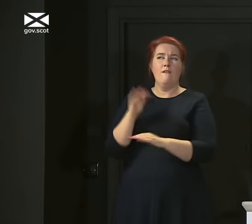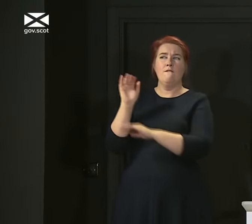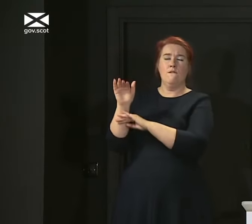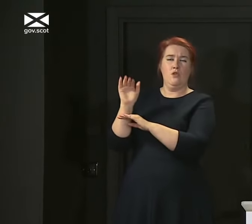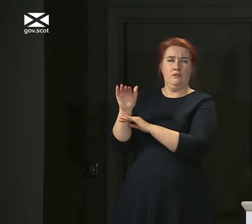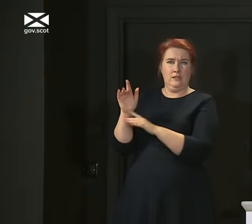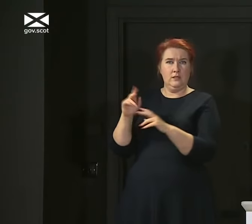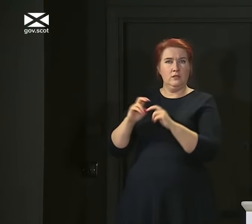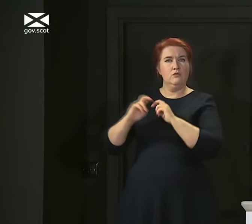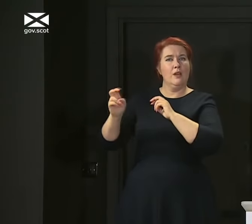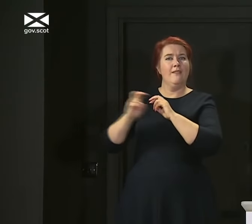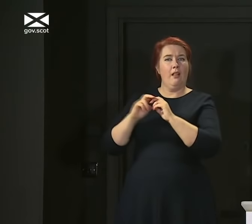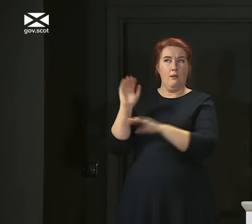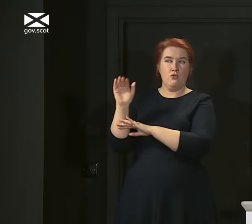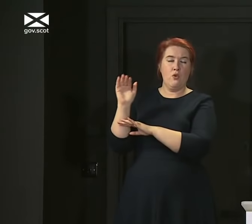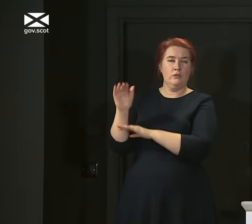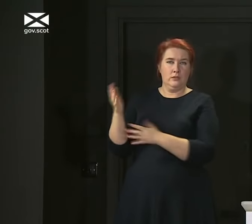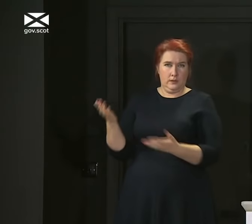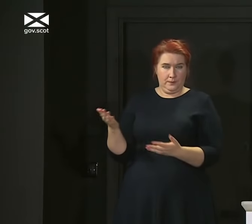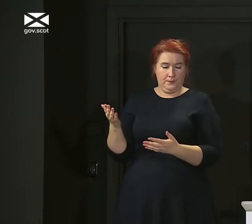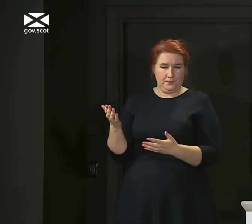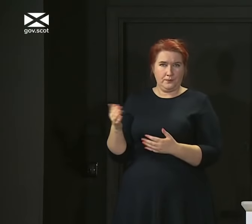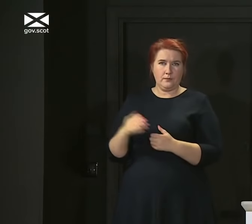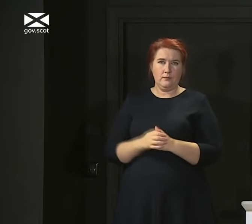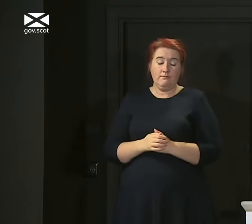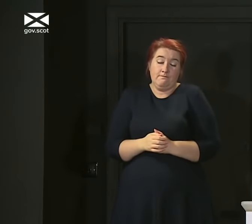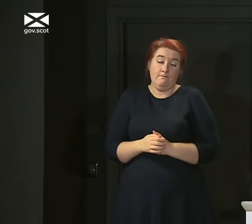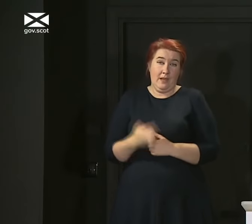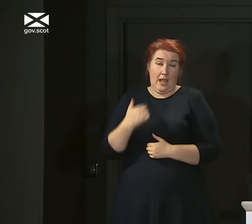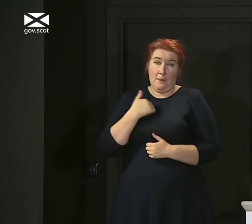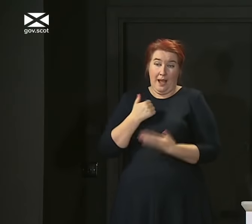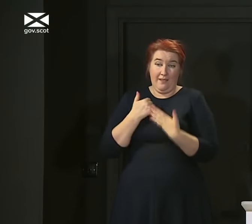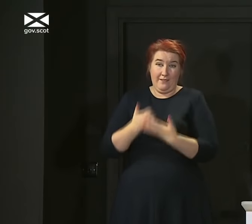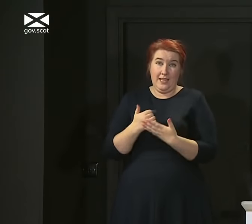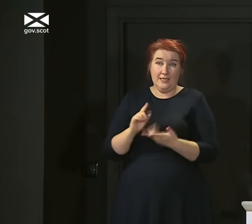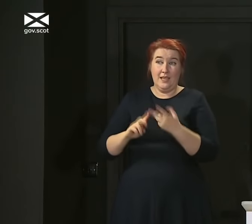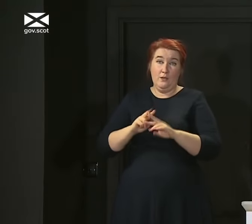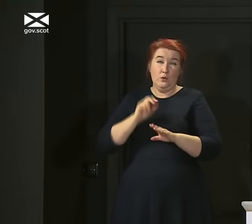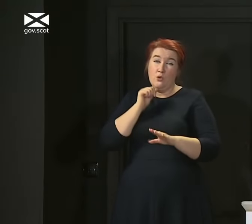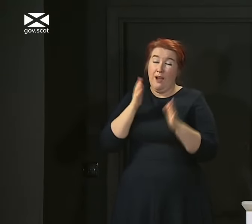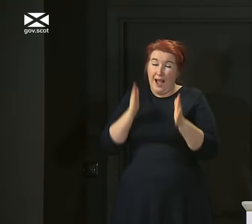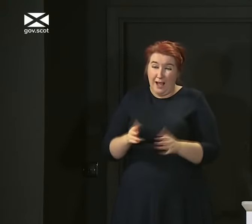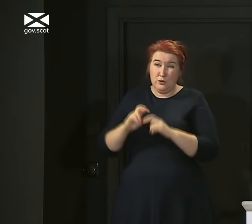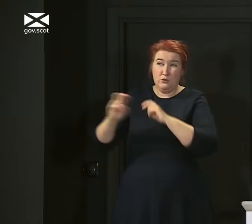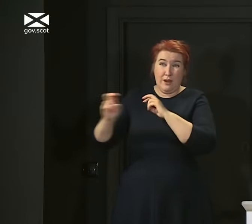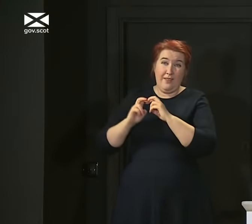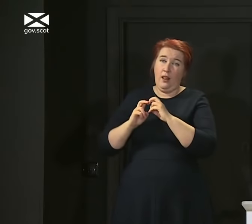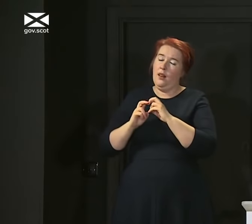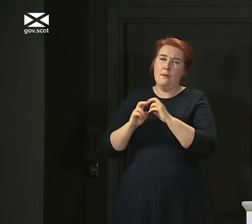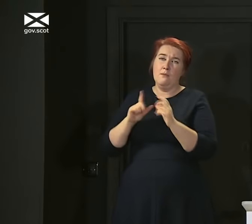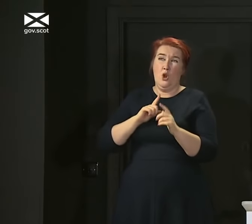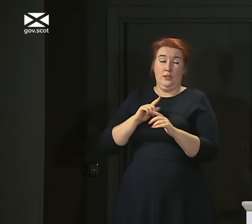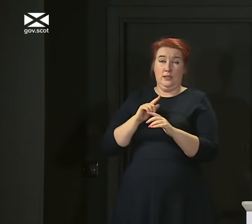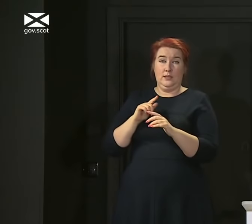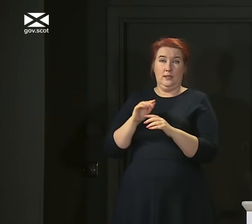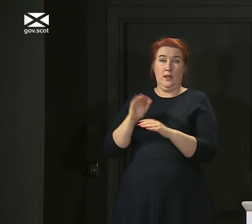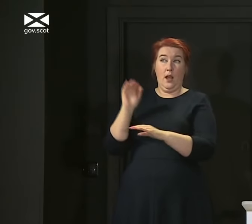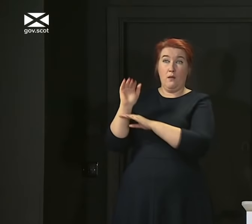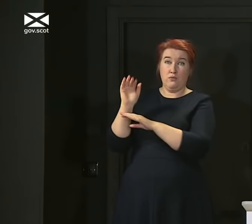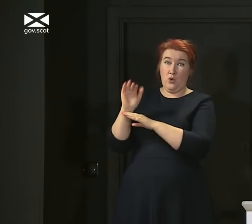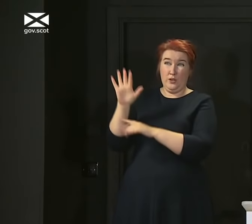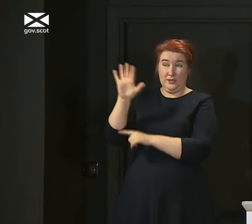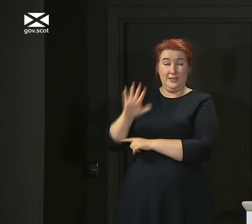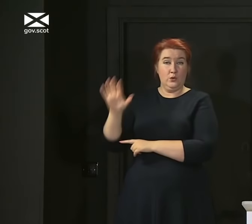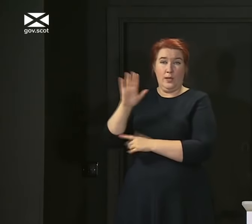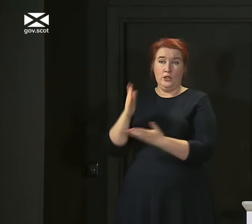travel. I would advise against non-essential foreign travel right now, because the situation overseas is